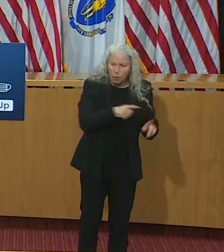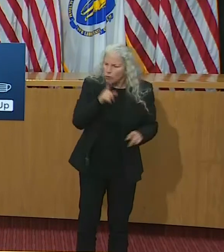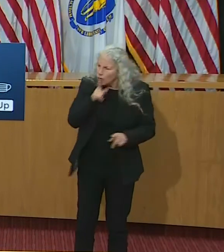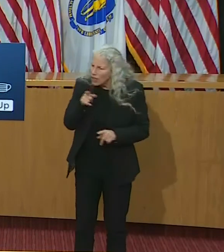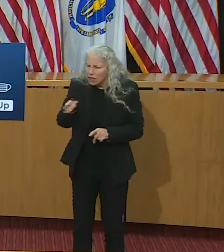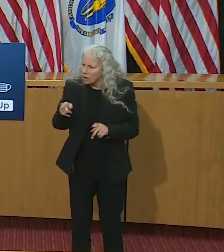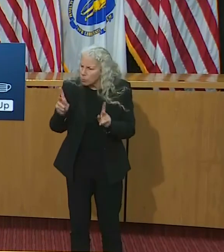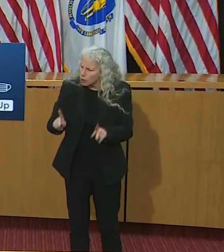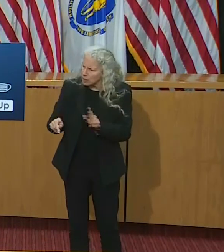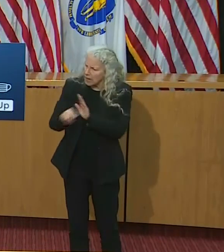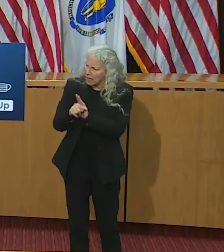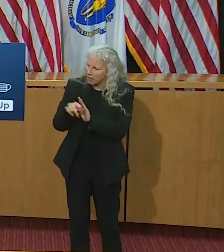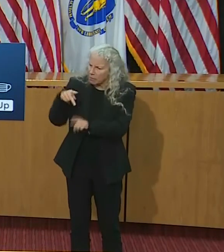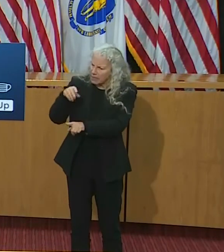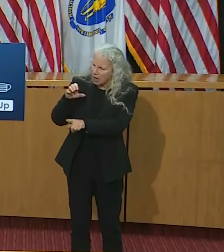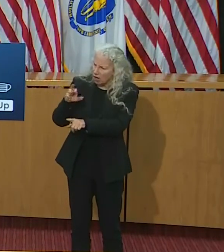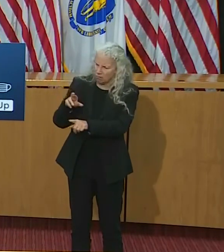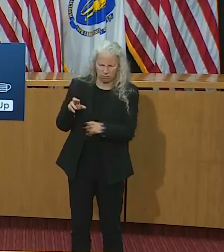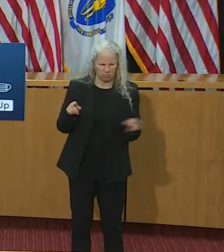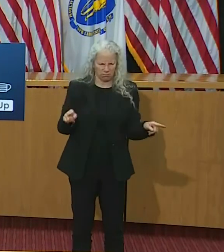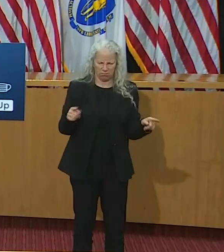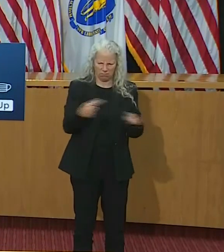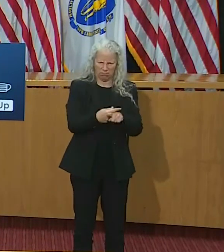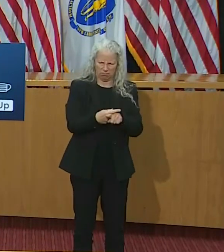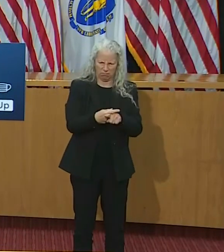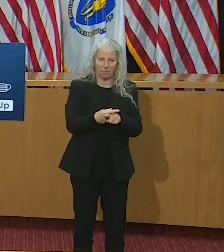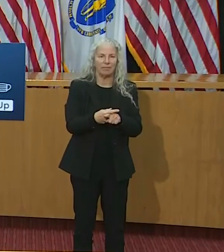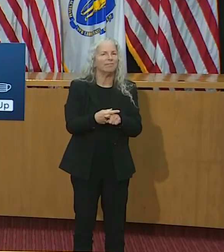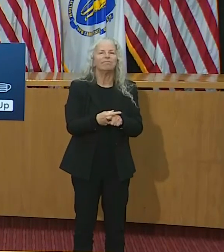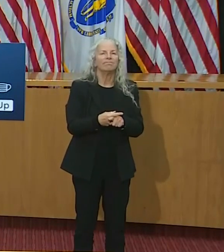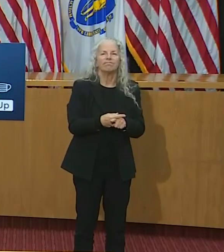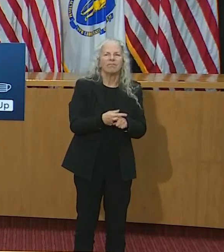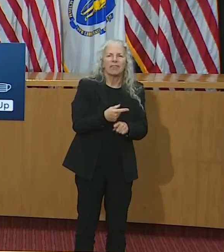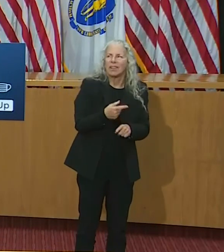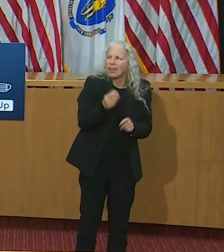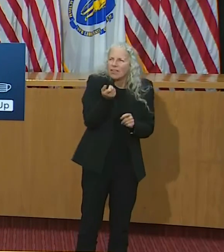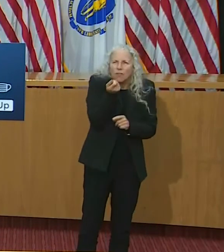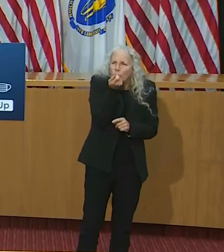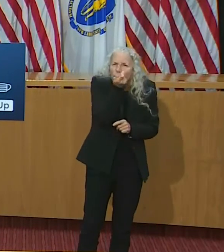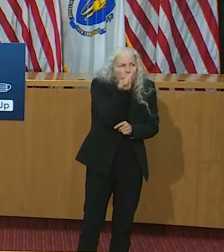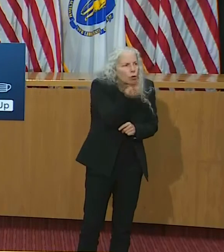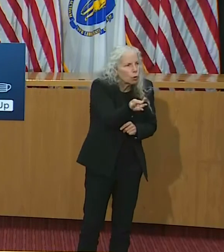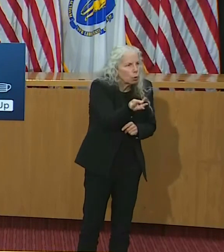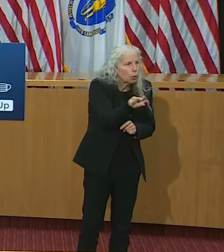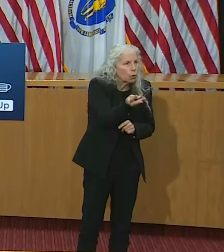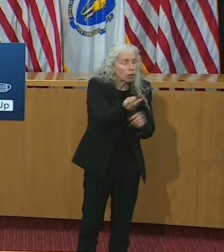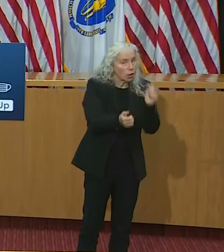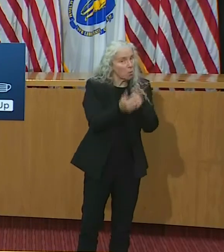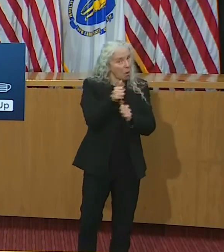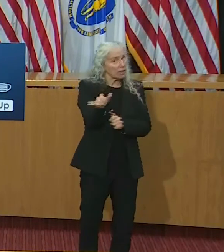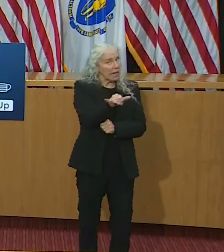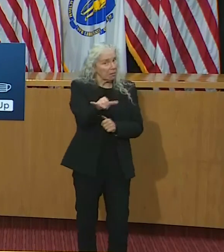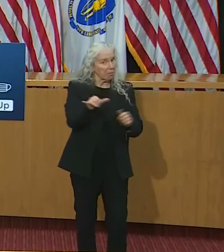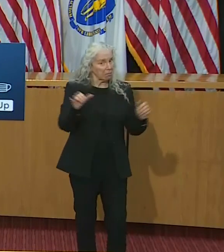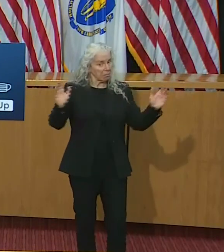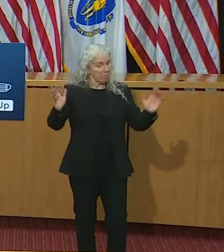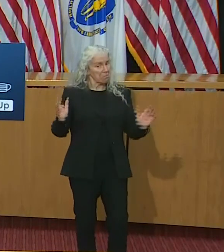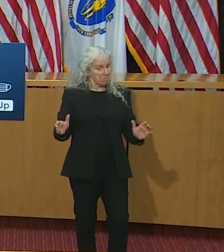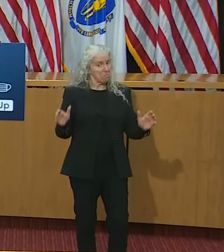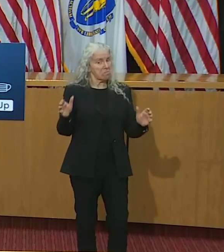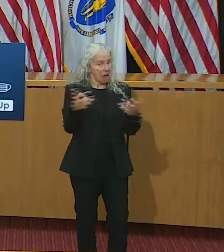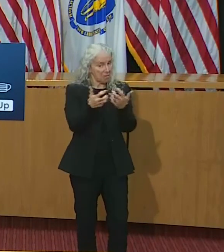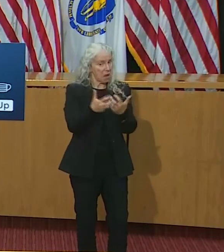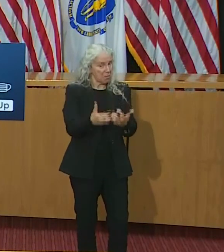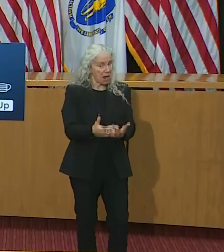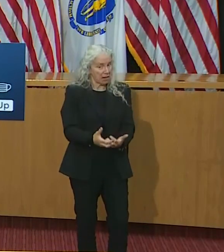incorrectly indicated the presence of COVID-19 when the PCR test was negative. This happened in three out of